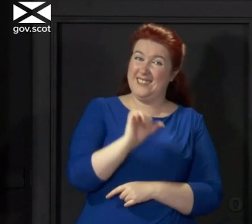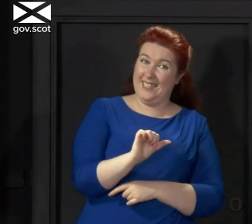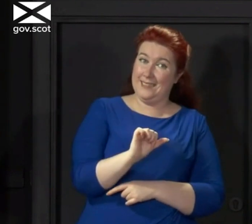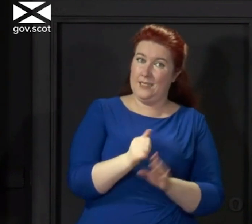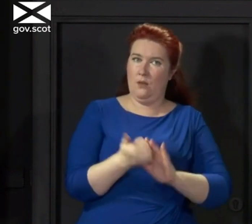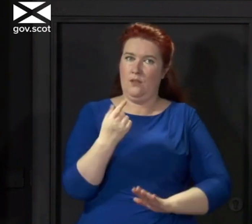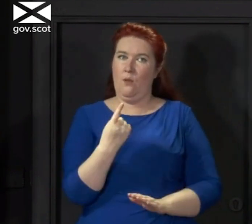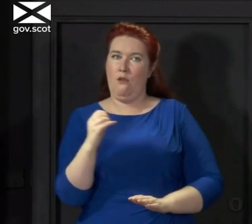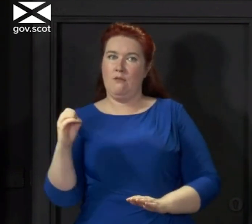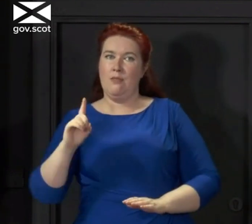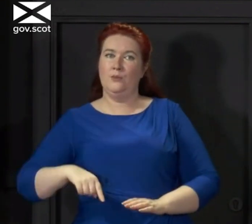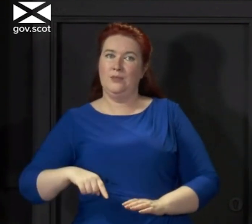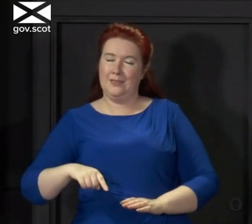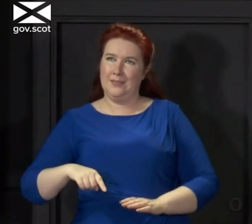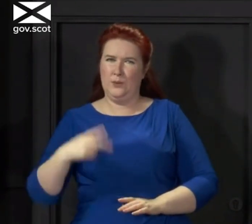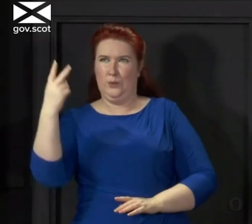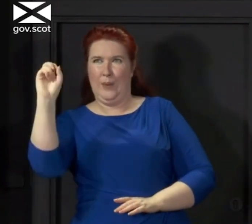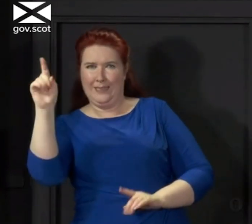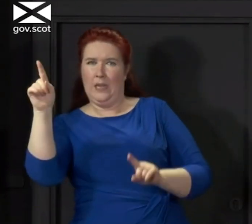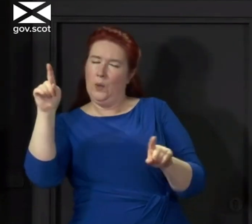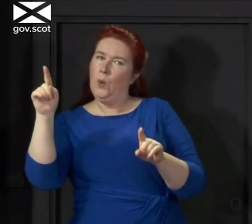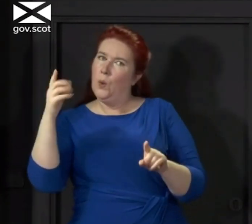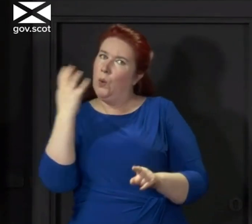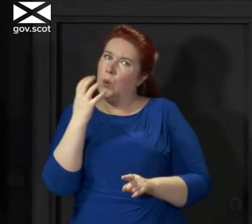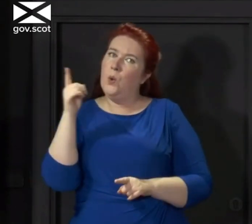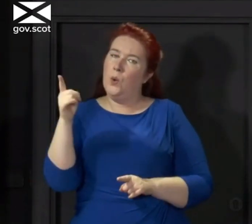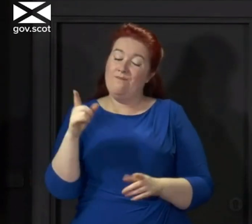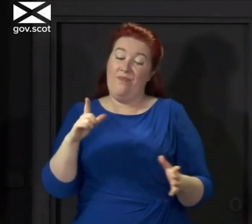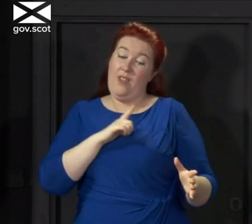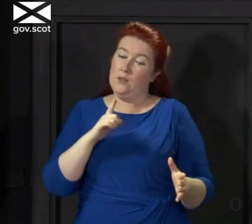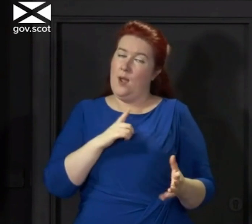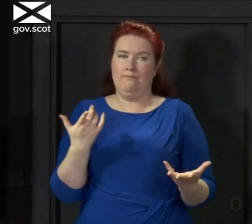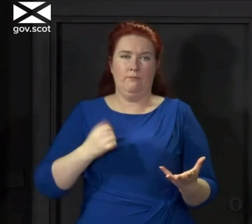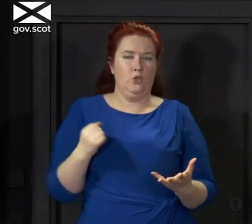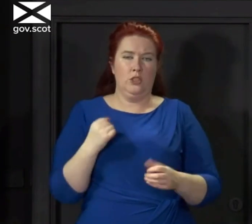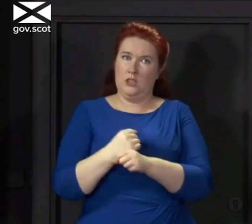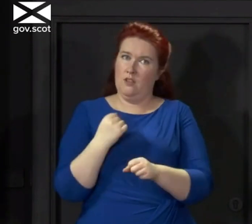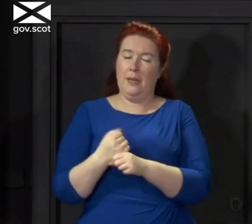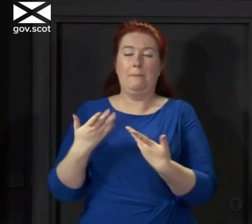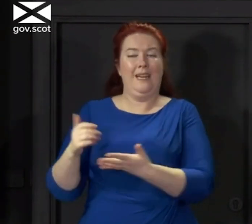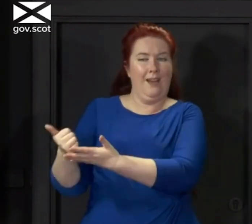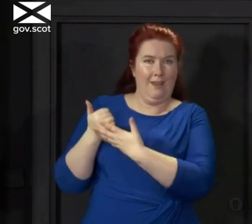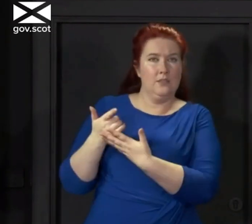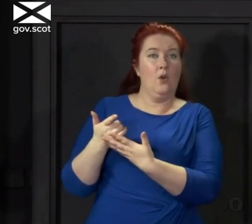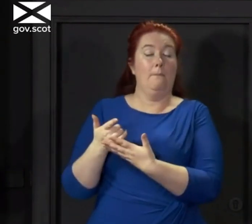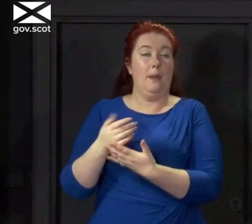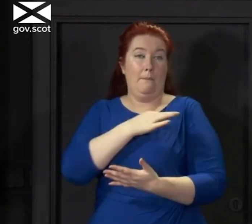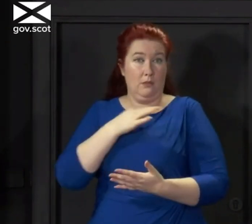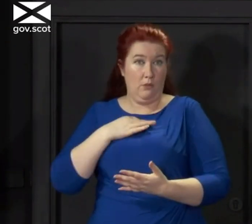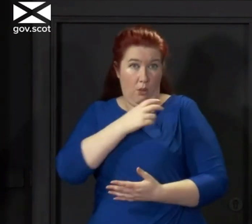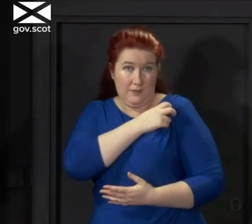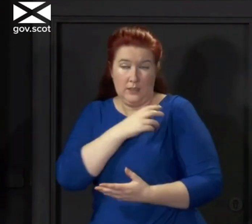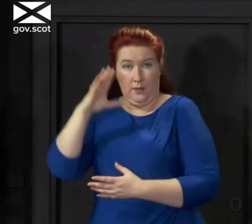per 100,000. It's therefore the government's view, based on clear advice from the Chief Medical Officer and the National Clinical Director,